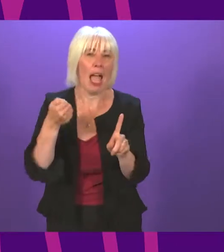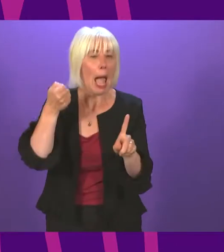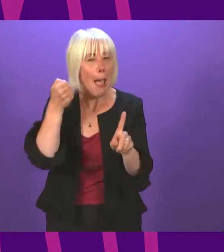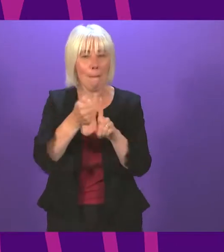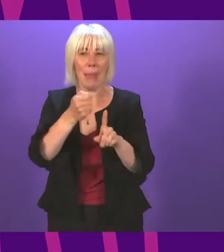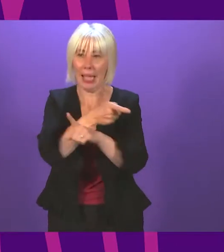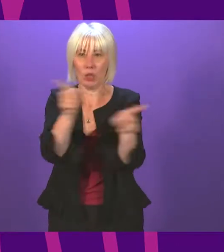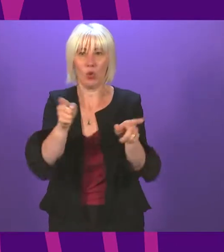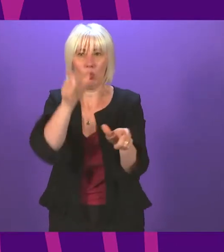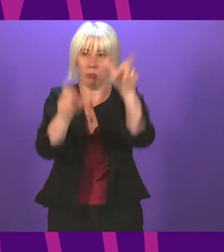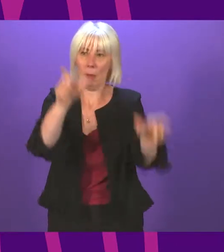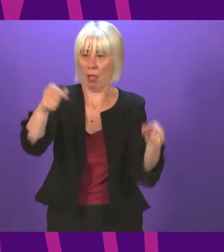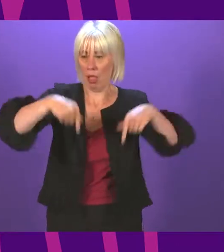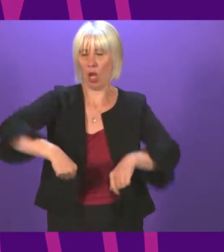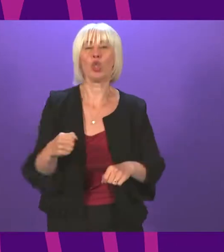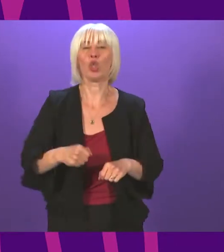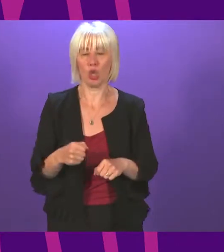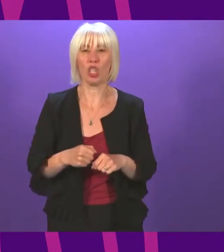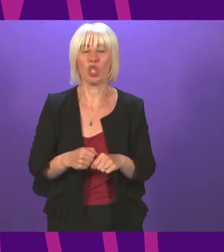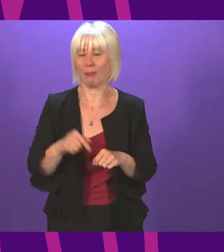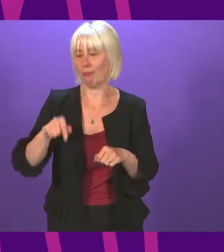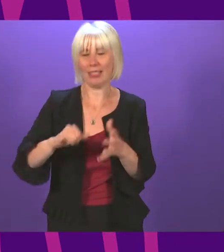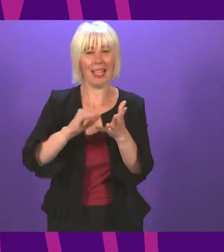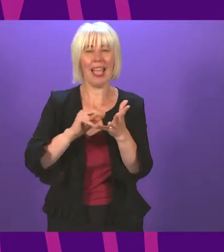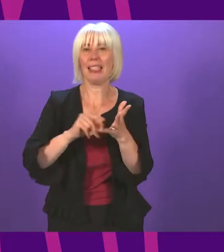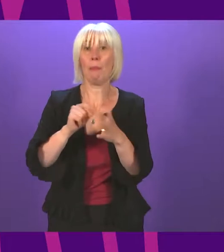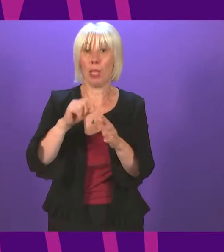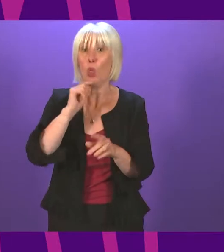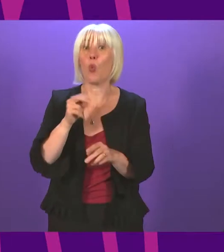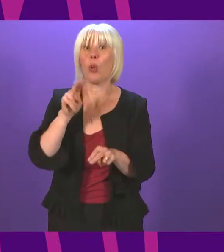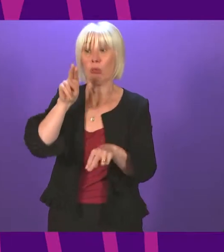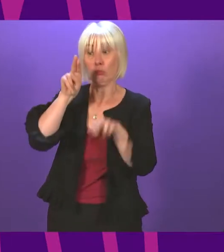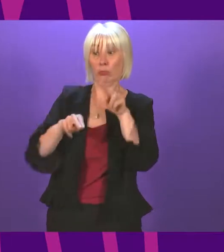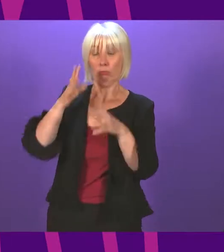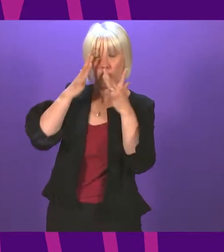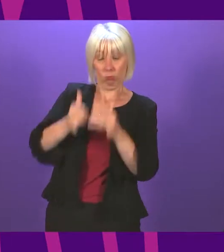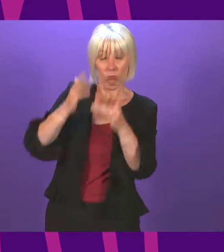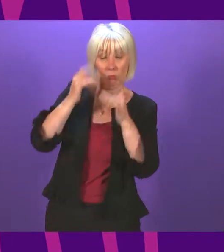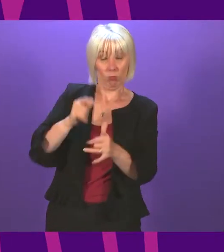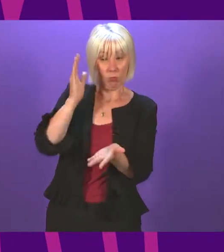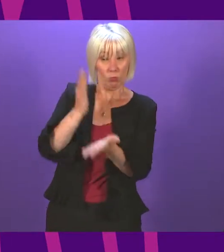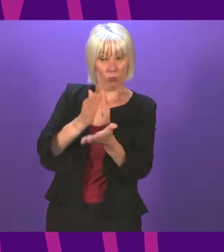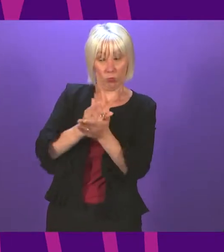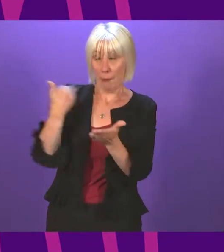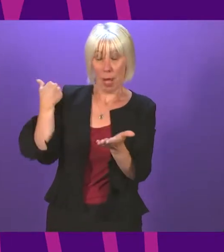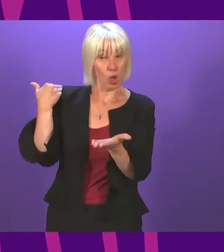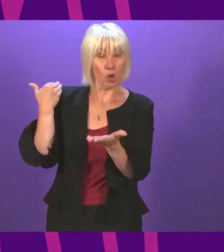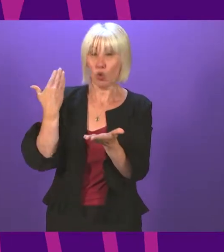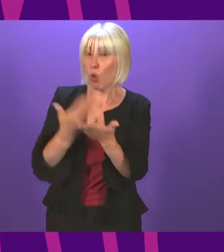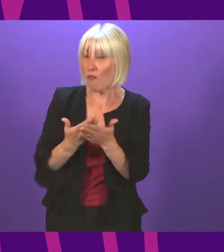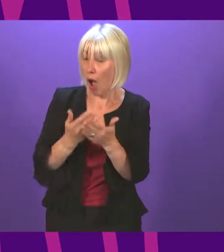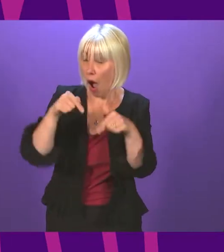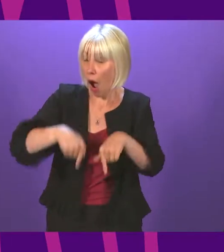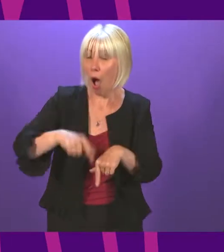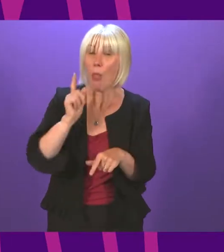people of Scotland. And on that count, the SNP will be judged. And so far, I have to say, Presiding Officer, the people of